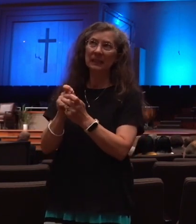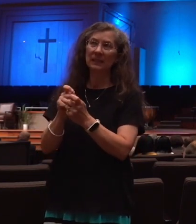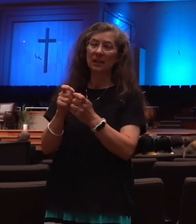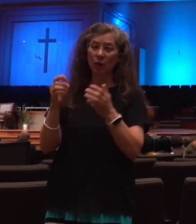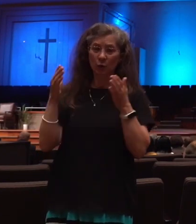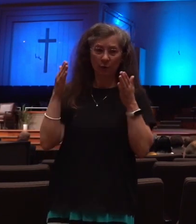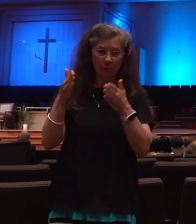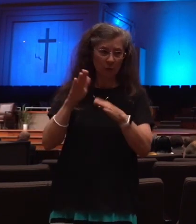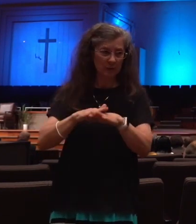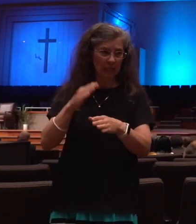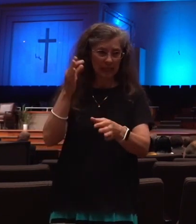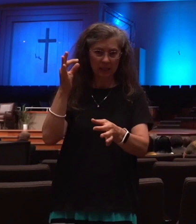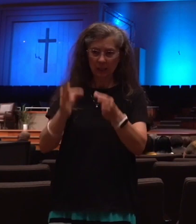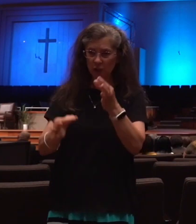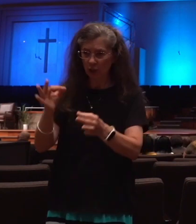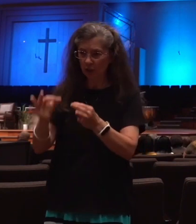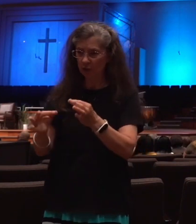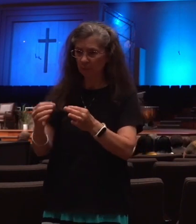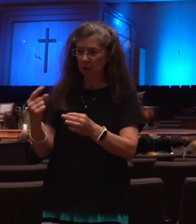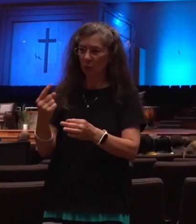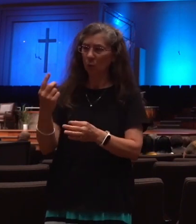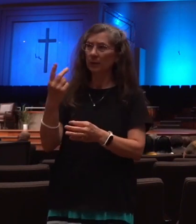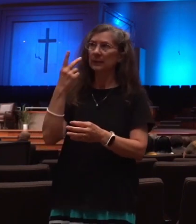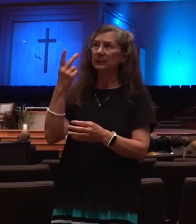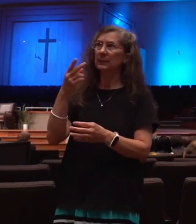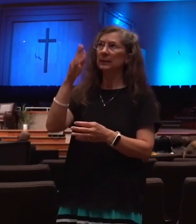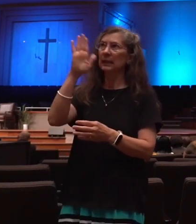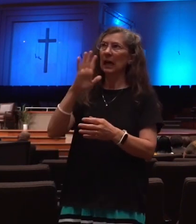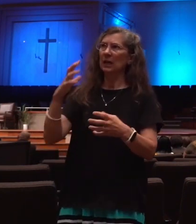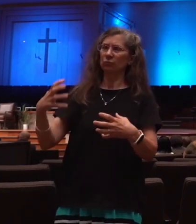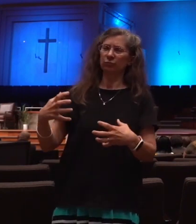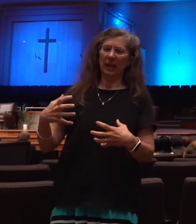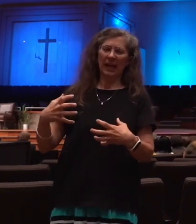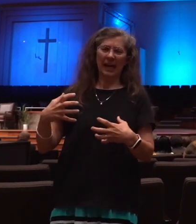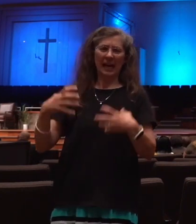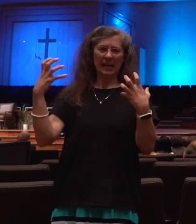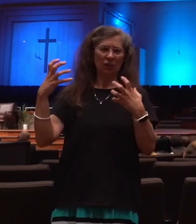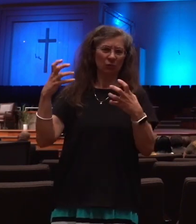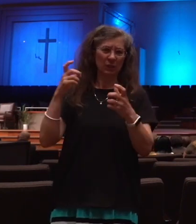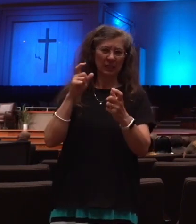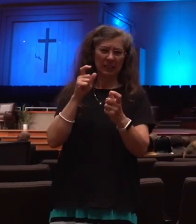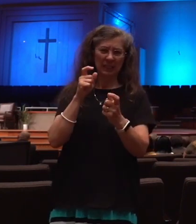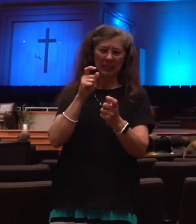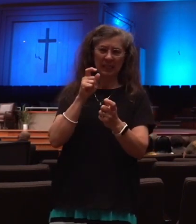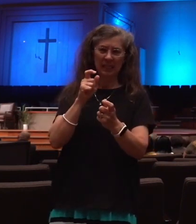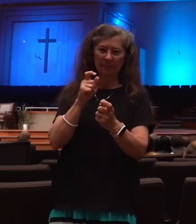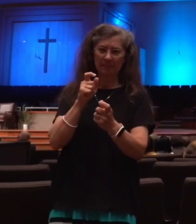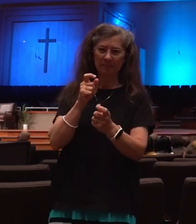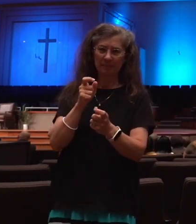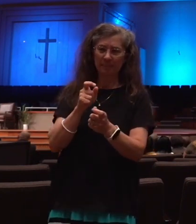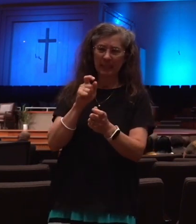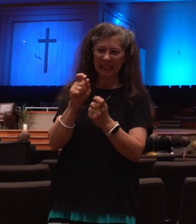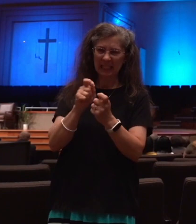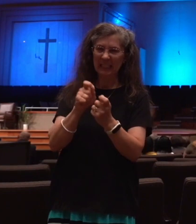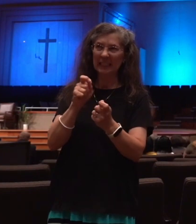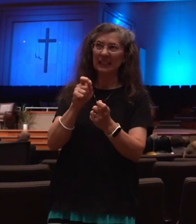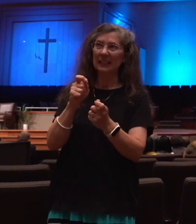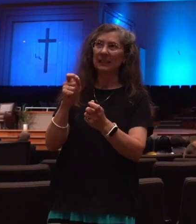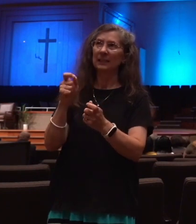they see the Lord as some kind of angry monster heaping up catastrophes and pouring them on the heads